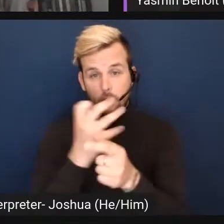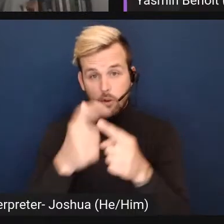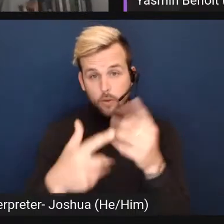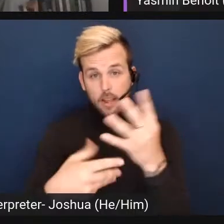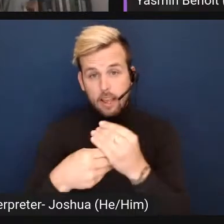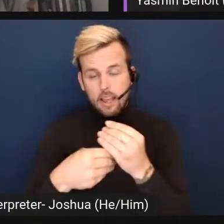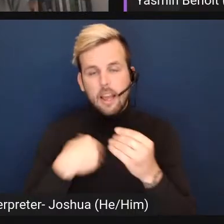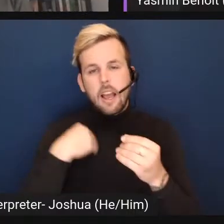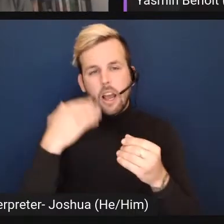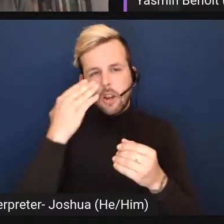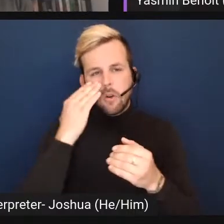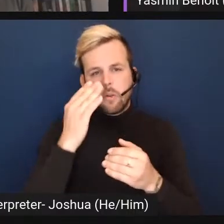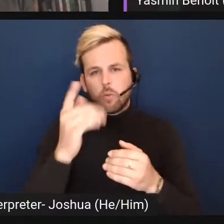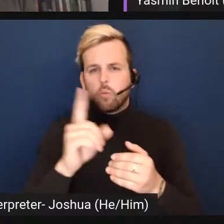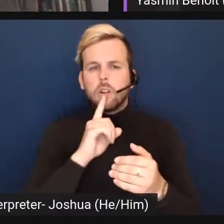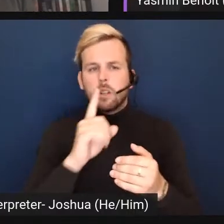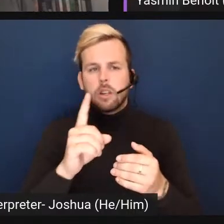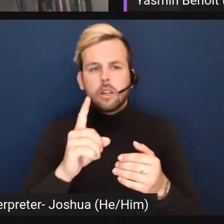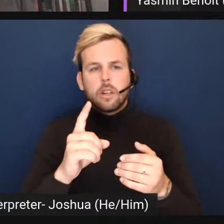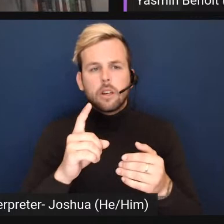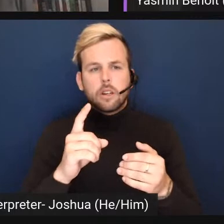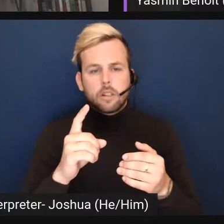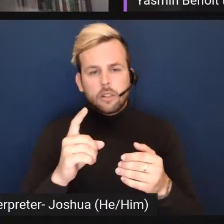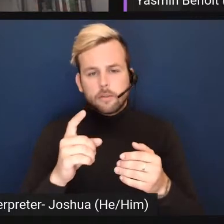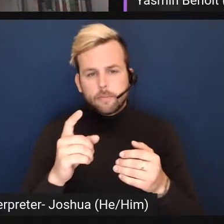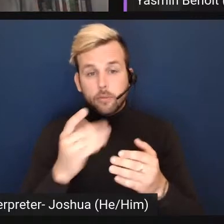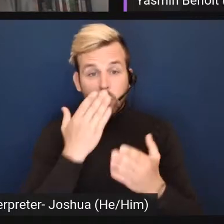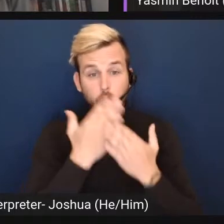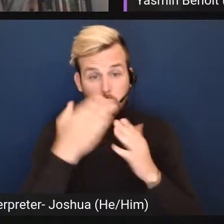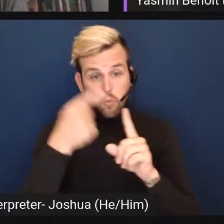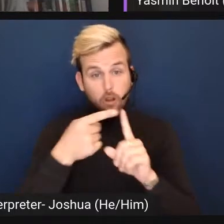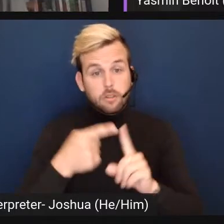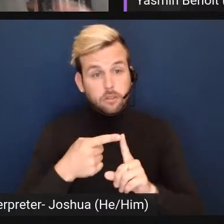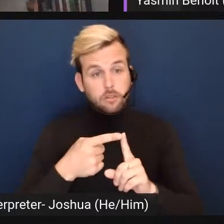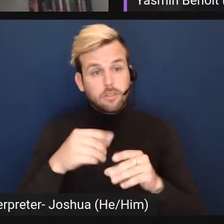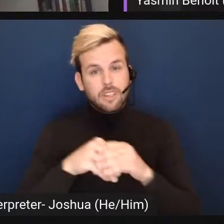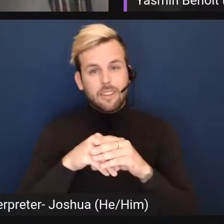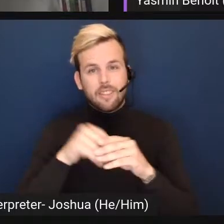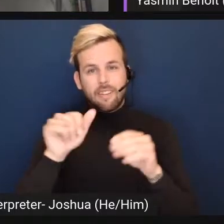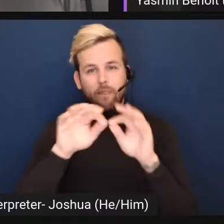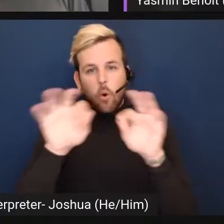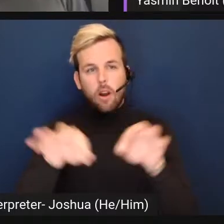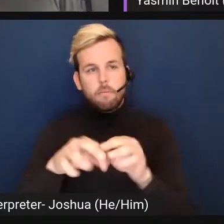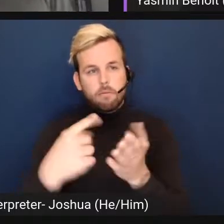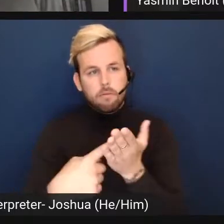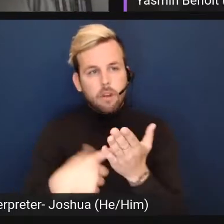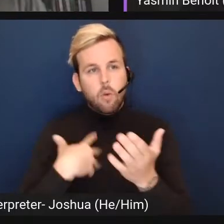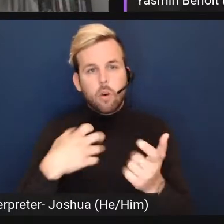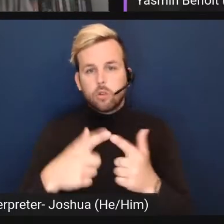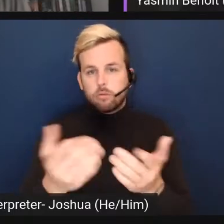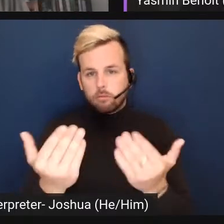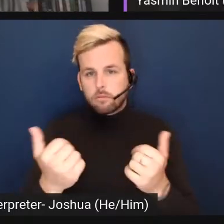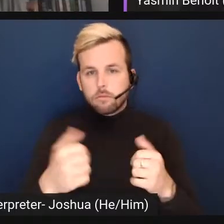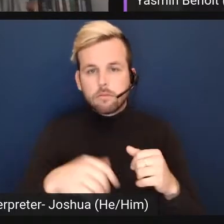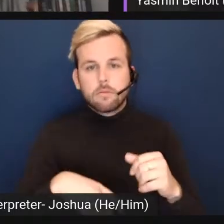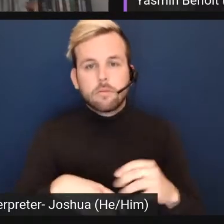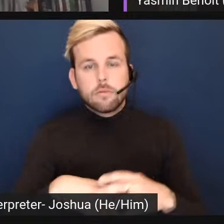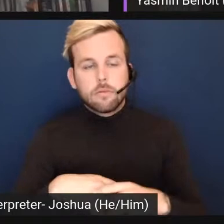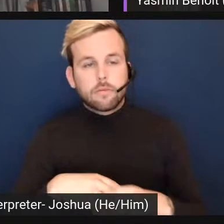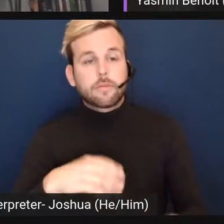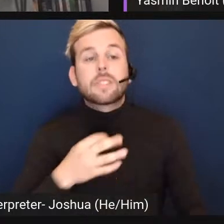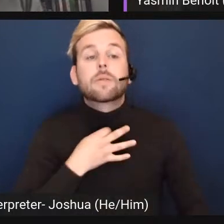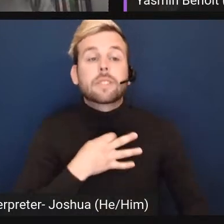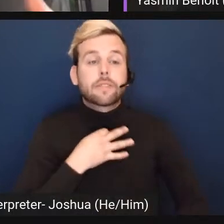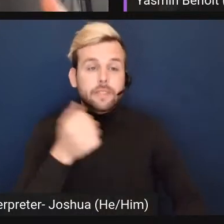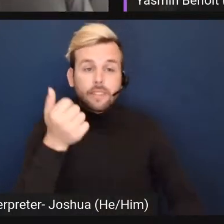i know that there were some great there were some um good points that were raised in the forum that i wanted to take the time to speak to but curious